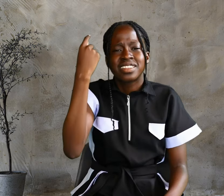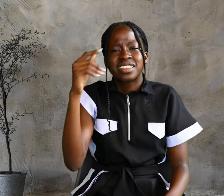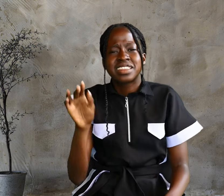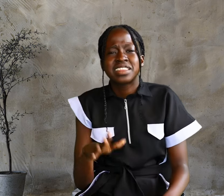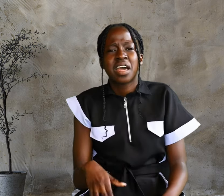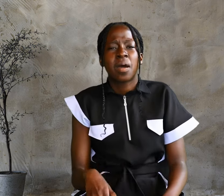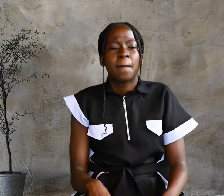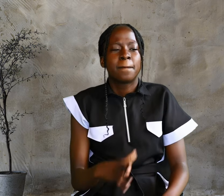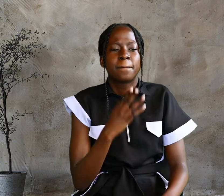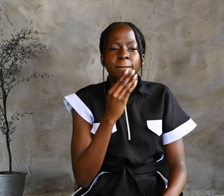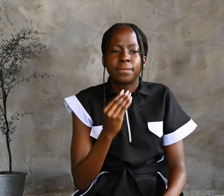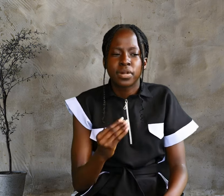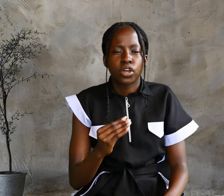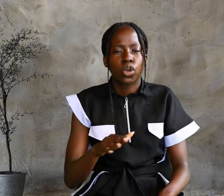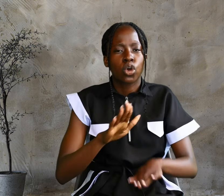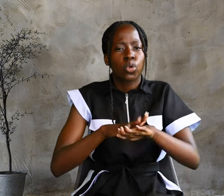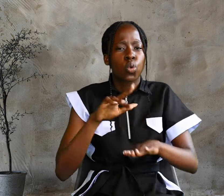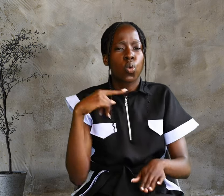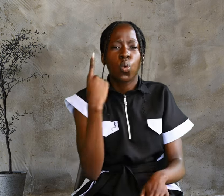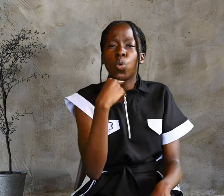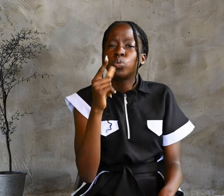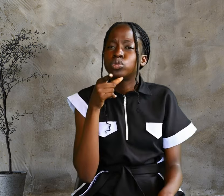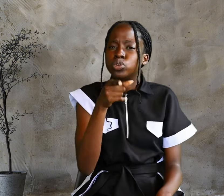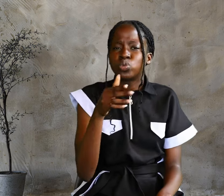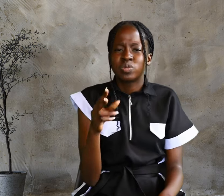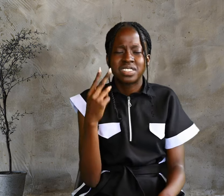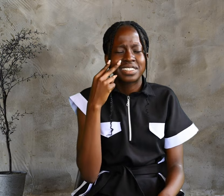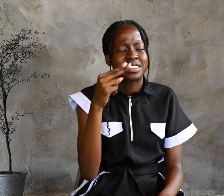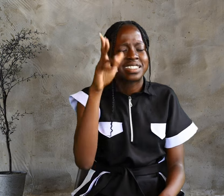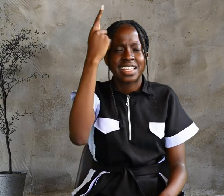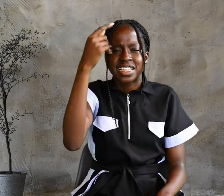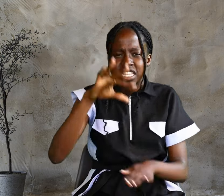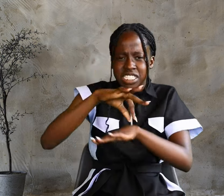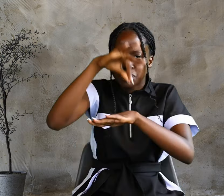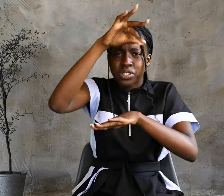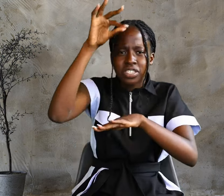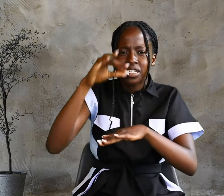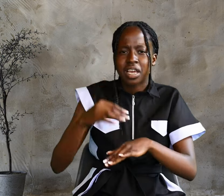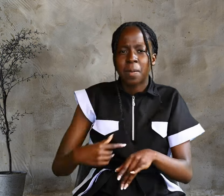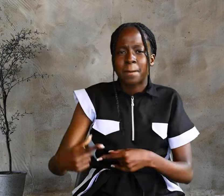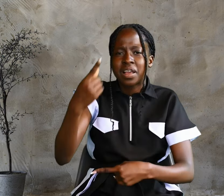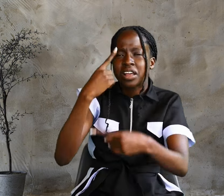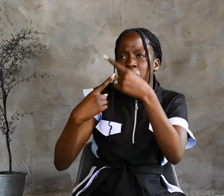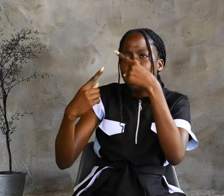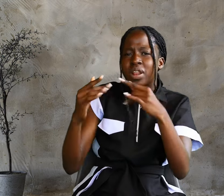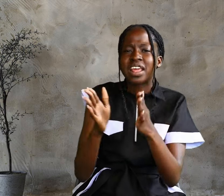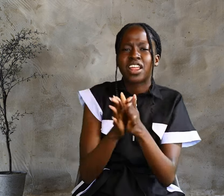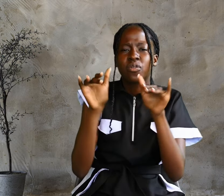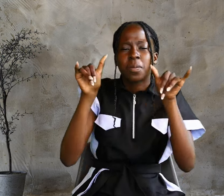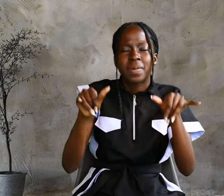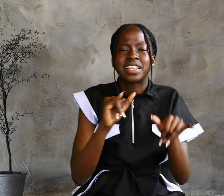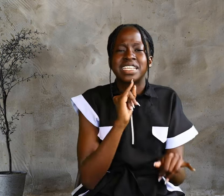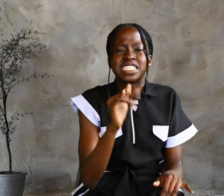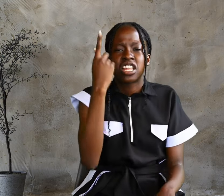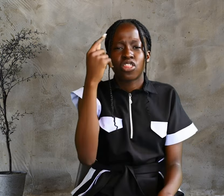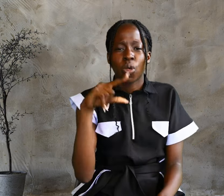see the Spirit come down and remain is the one who will